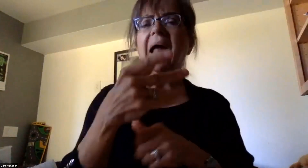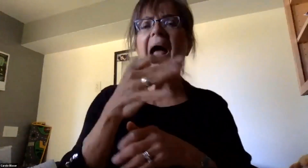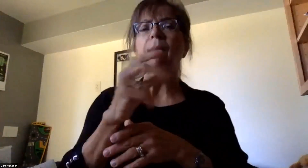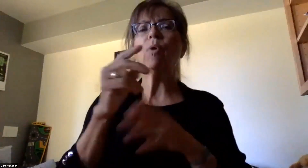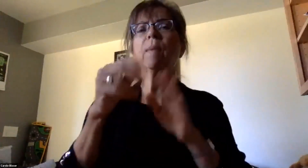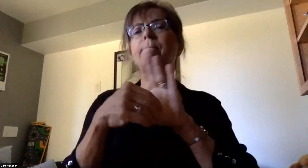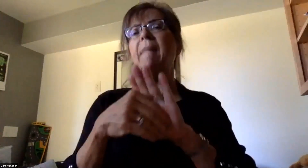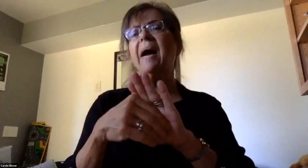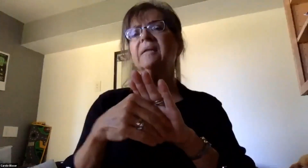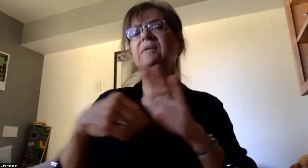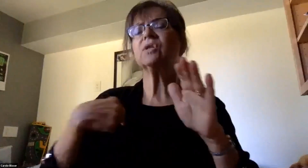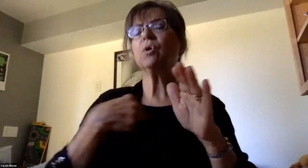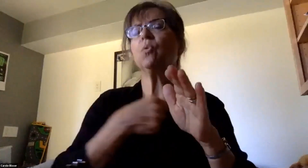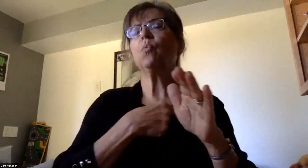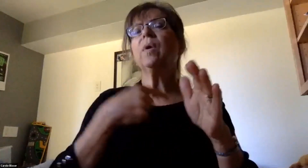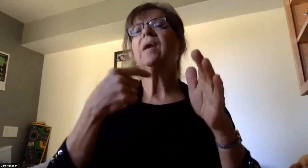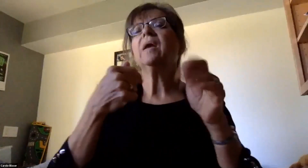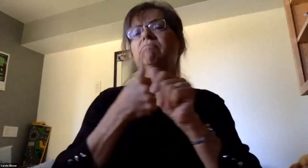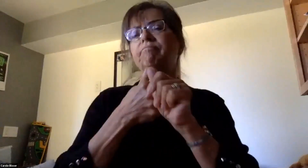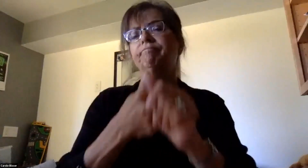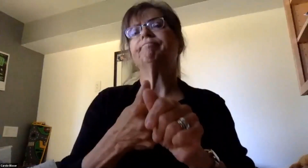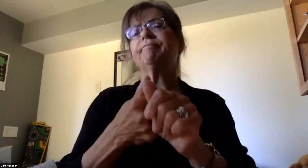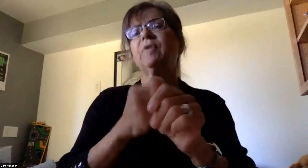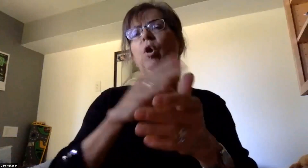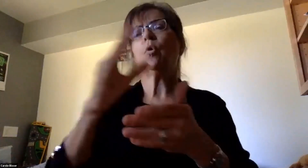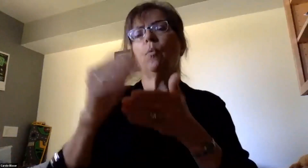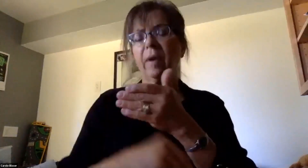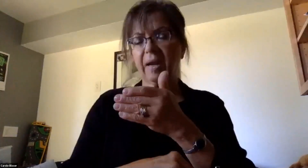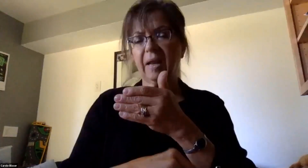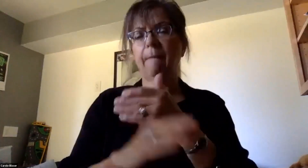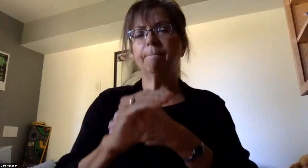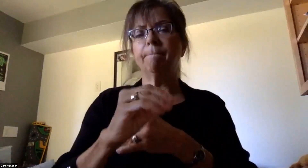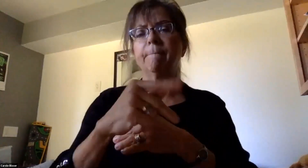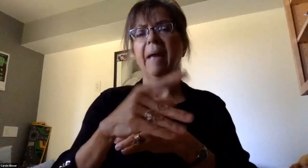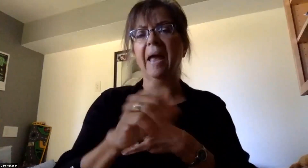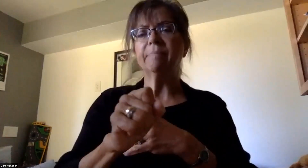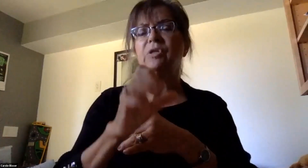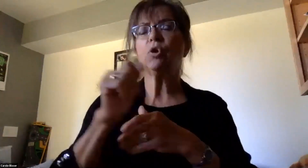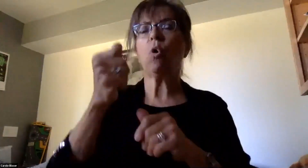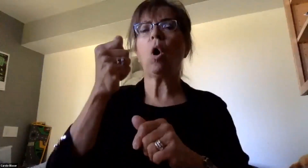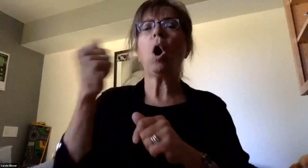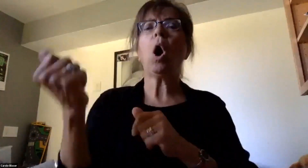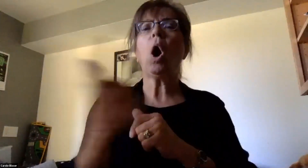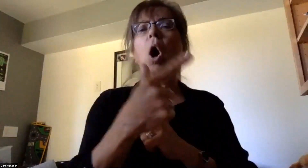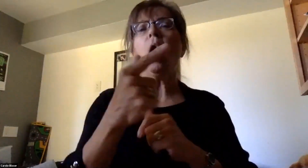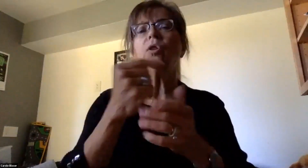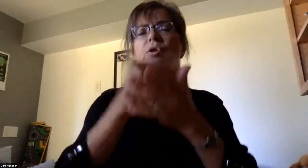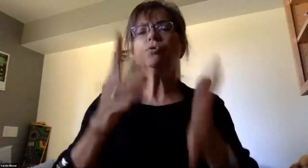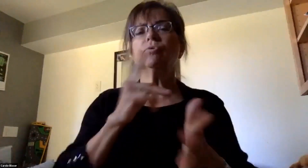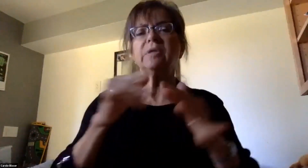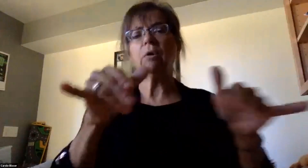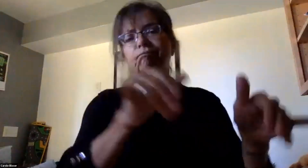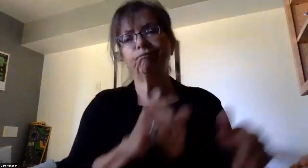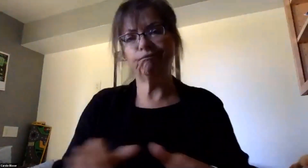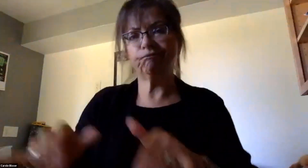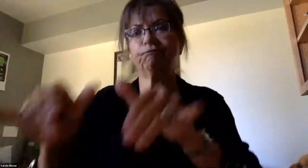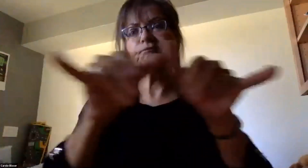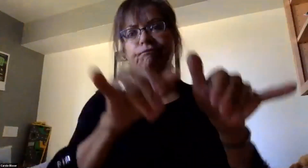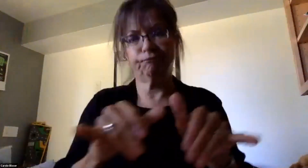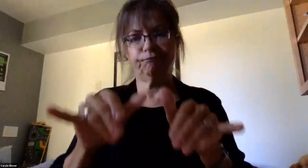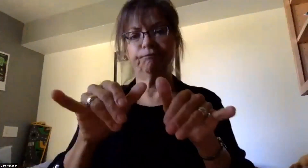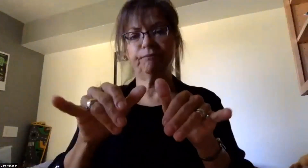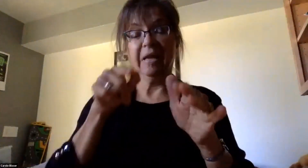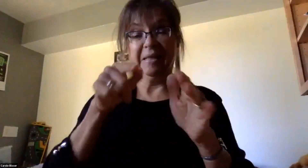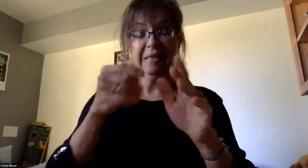that we have adhered to curriculum maps so that all of our students are on the same page. This impacts students from